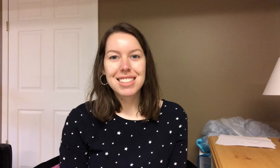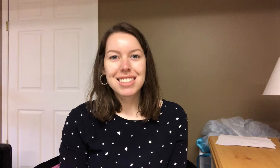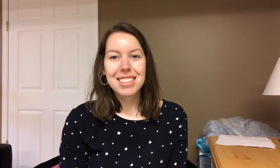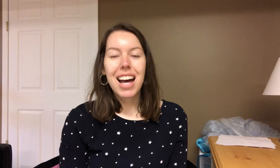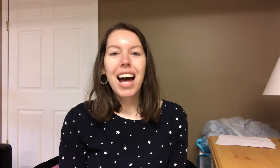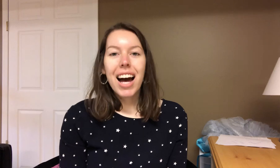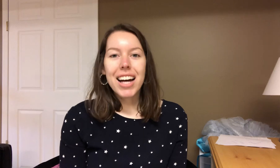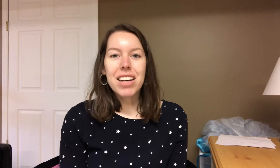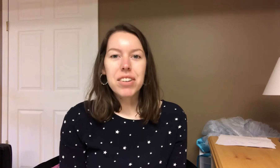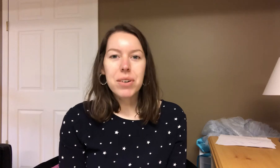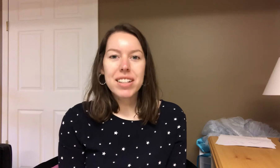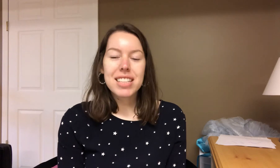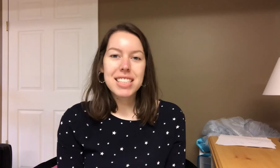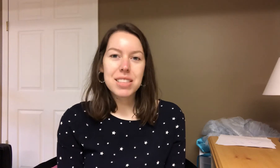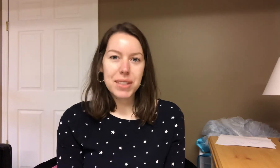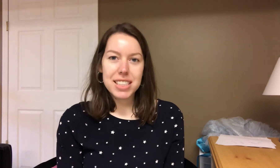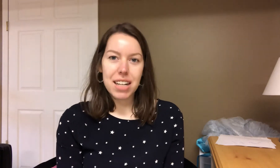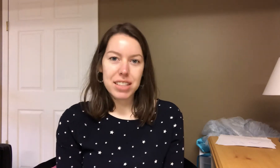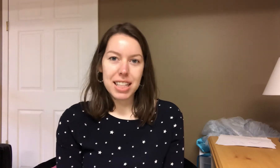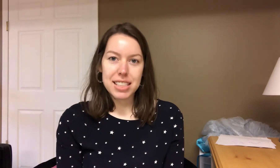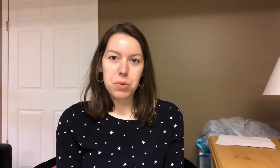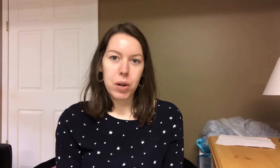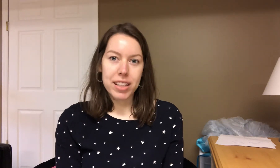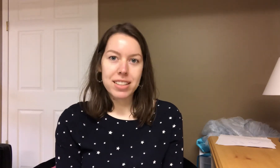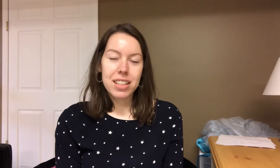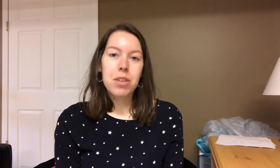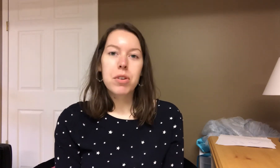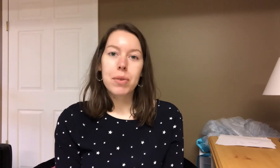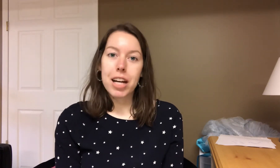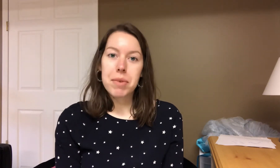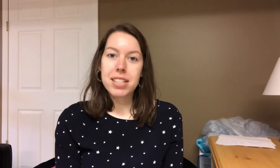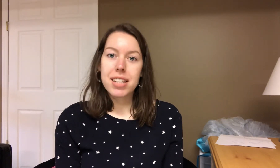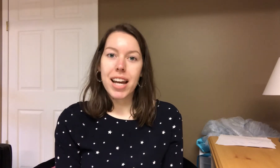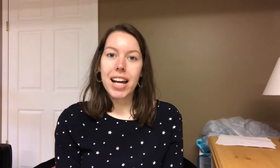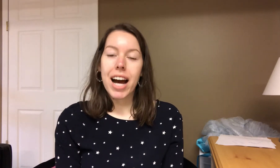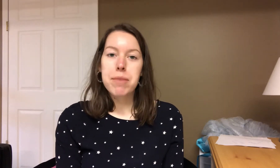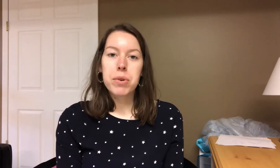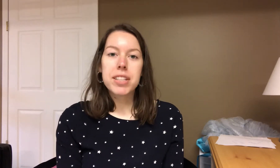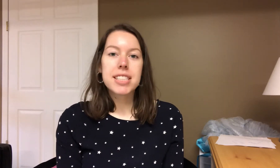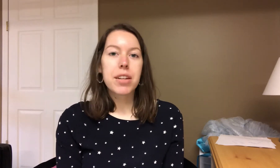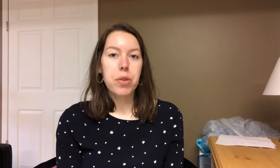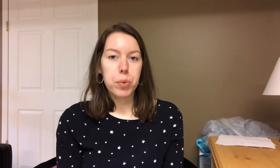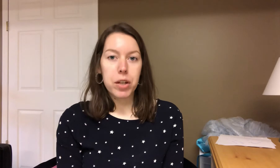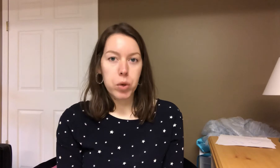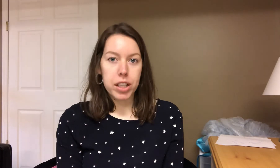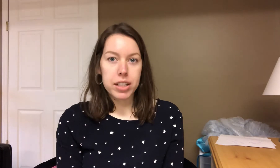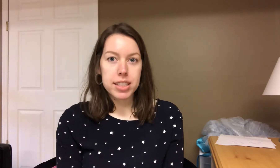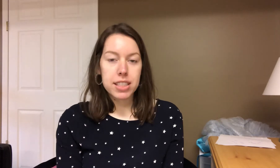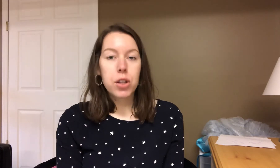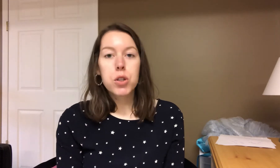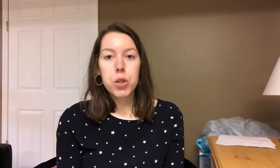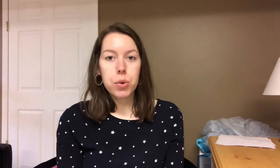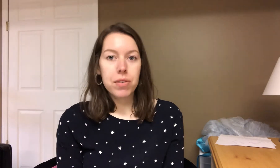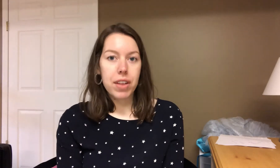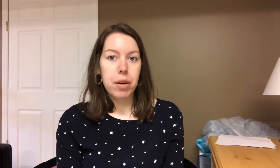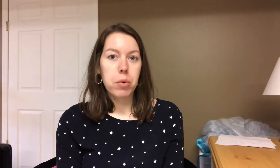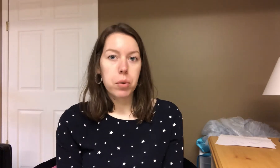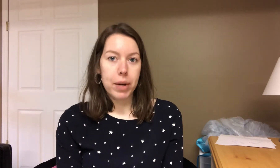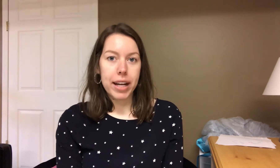Hi everyone! This is week 7, lesson 1. For rhyming today, I'm going to say three words. Two of them will rhyme.